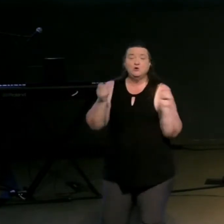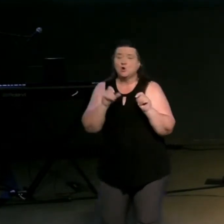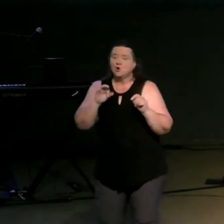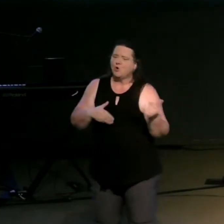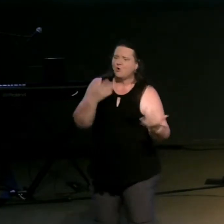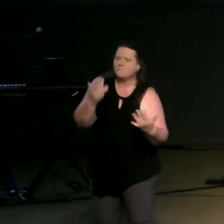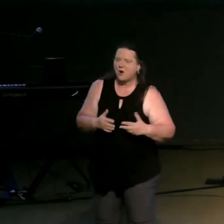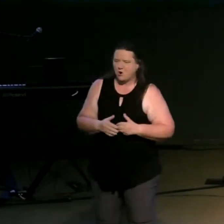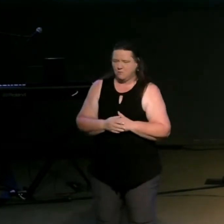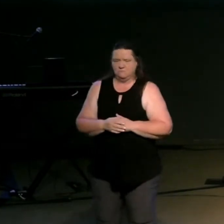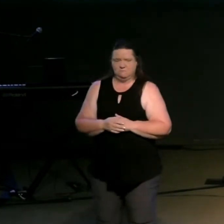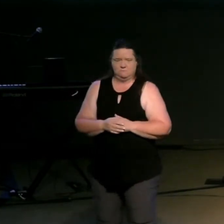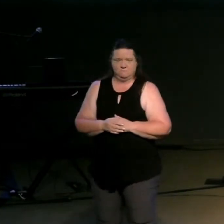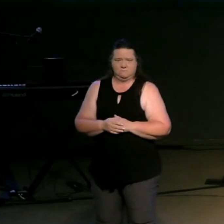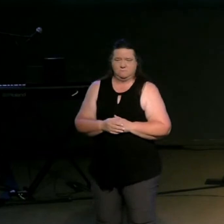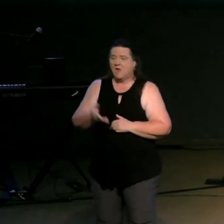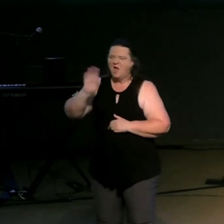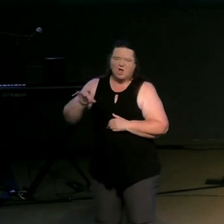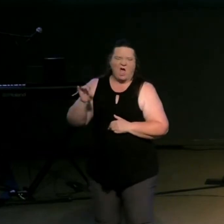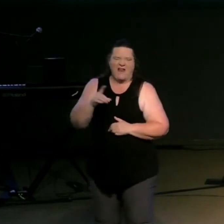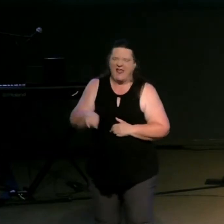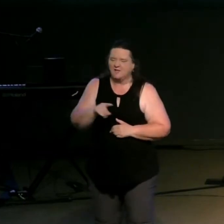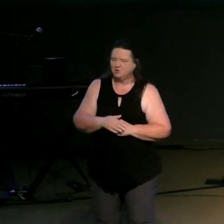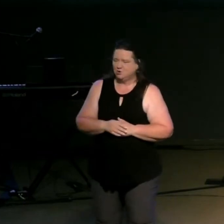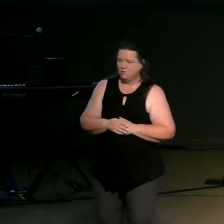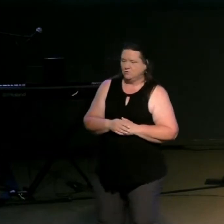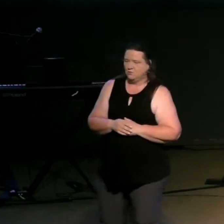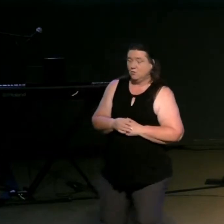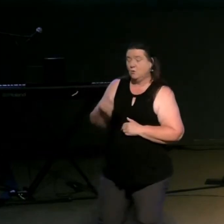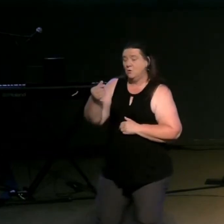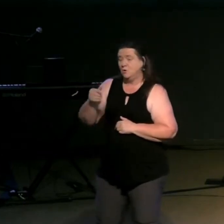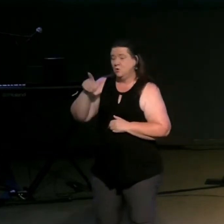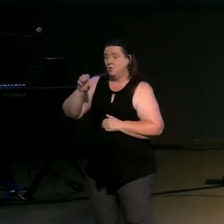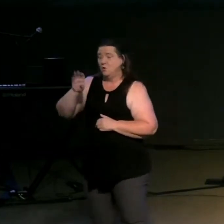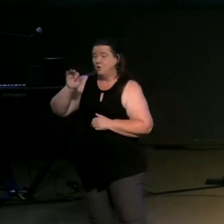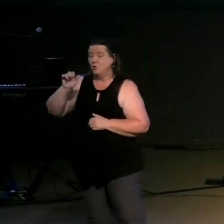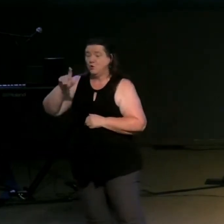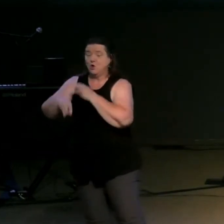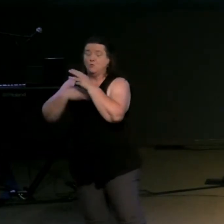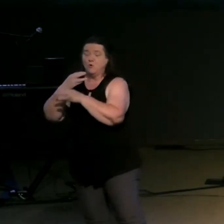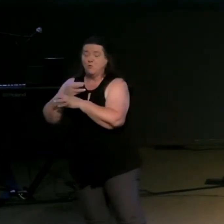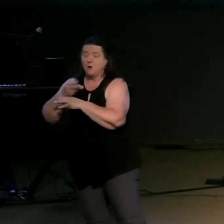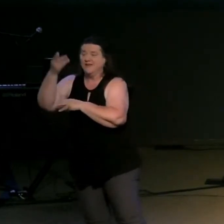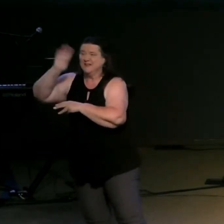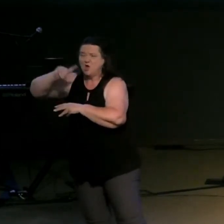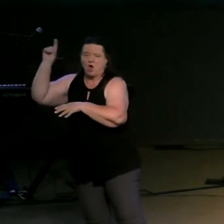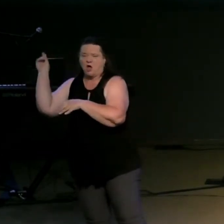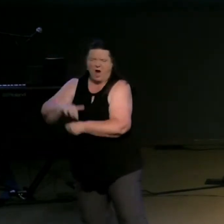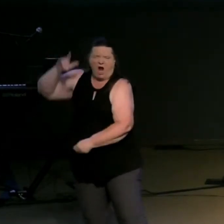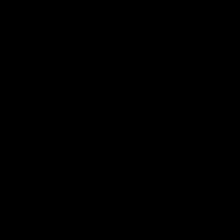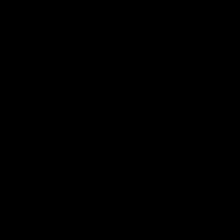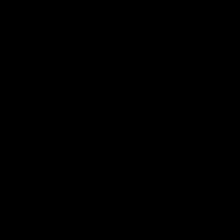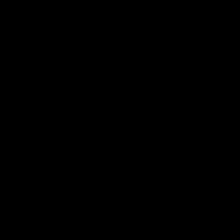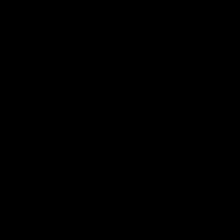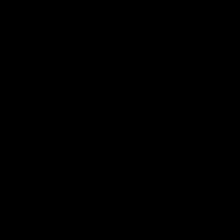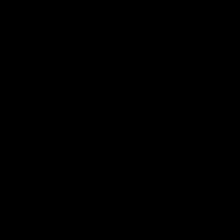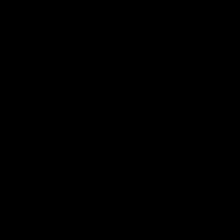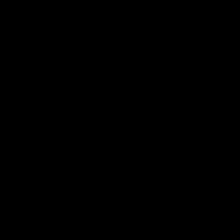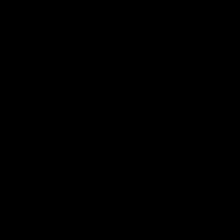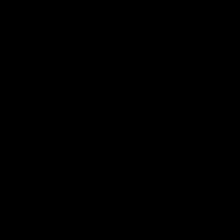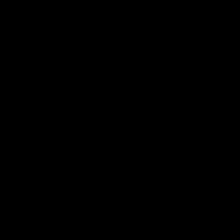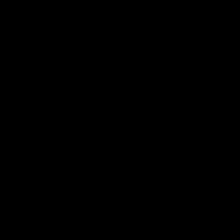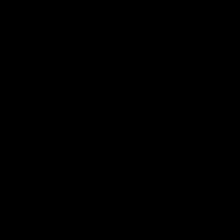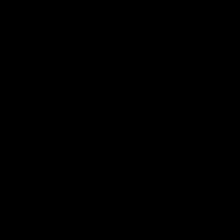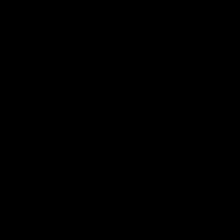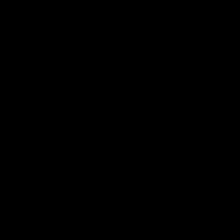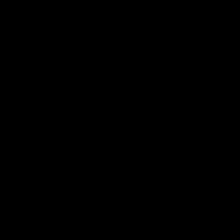hates you the only global warning you must fear is when he returns these are signs that i've seen and i think about